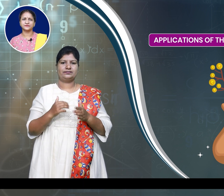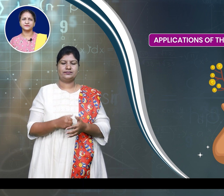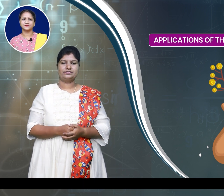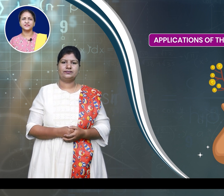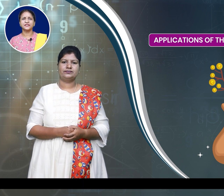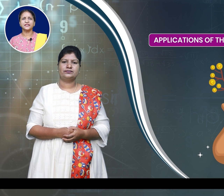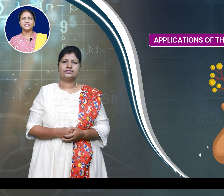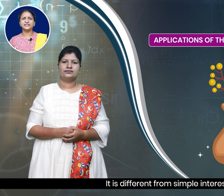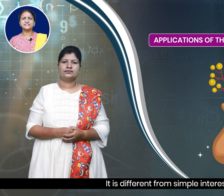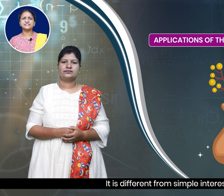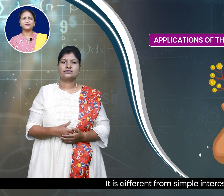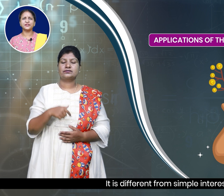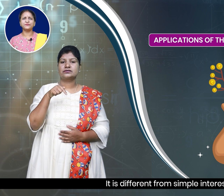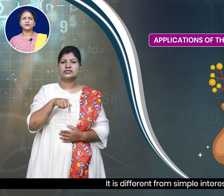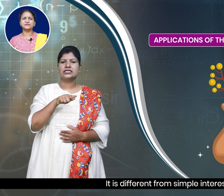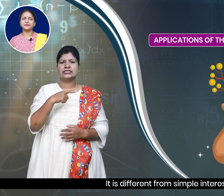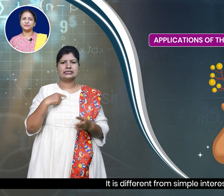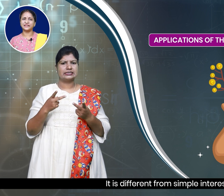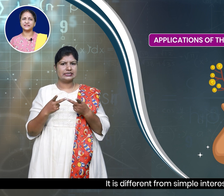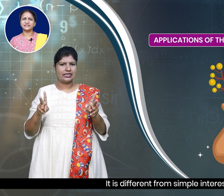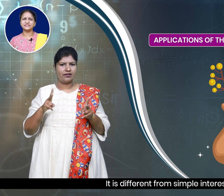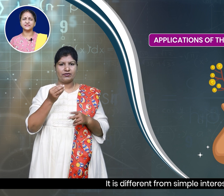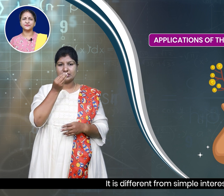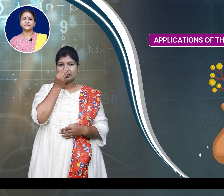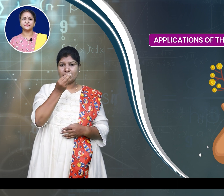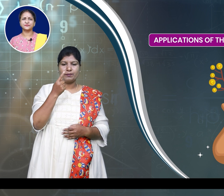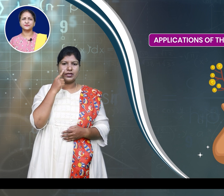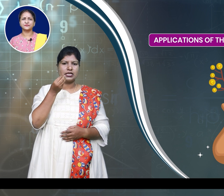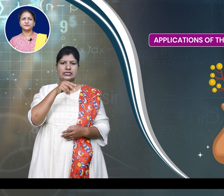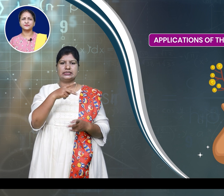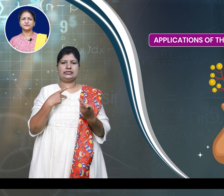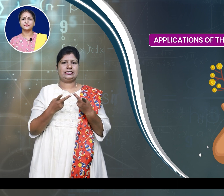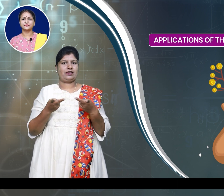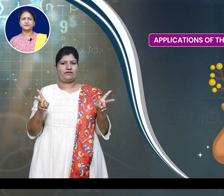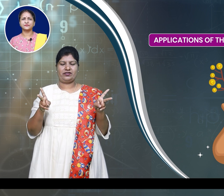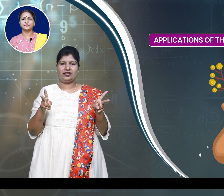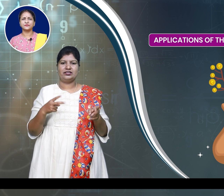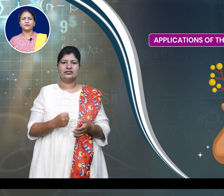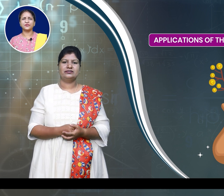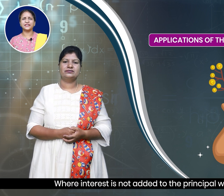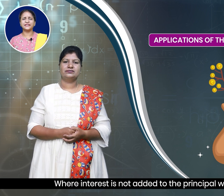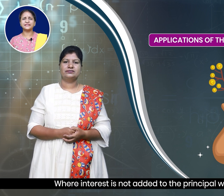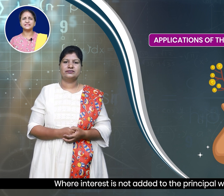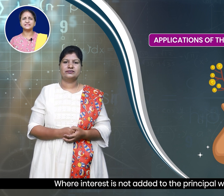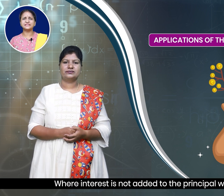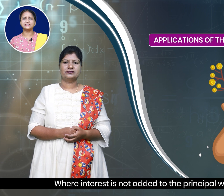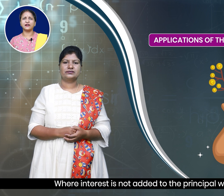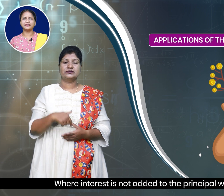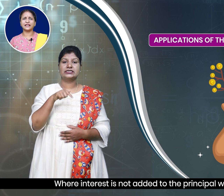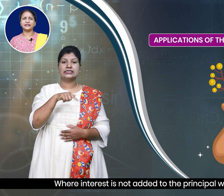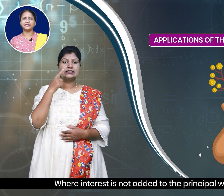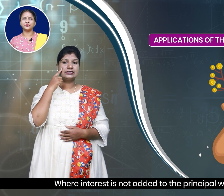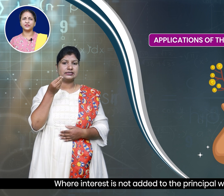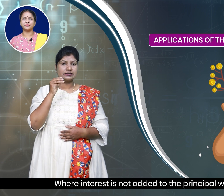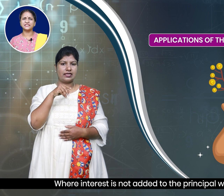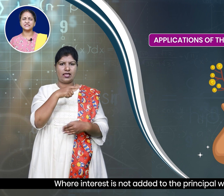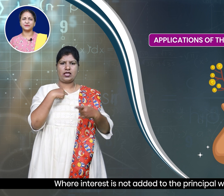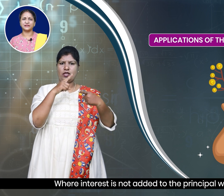It is different from simple interest where interest is not added to the principal